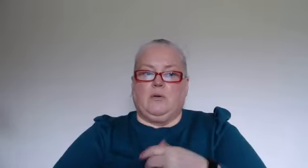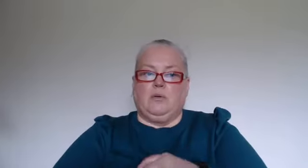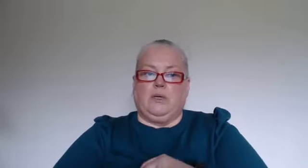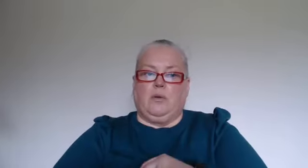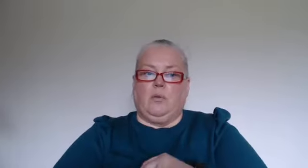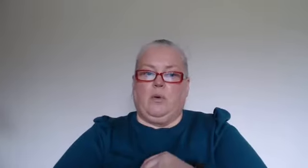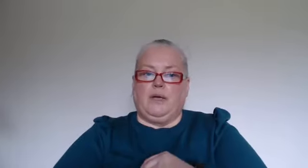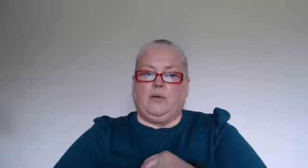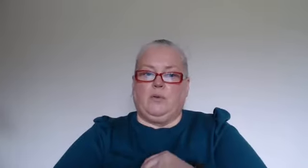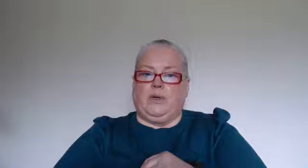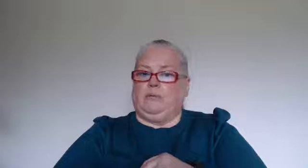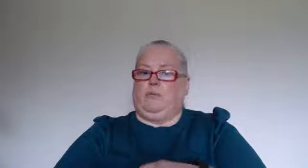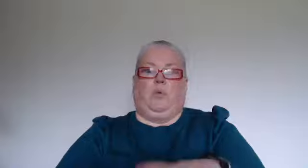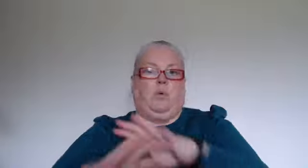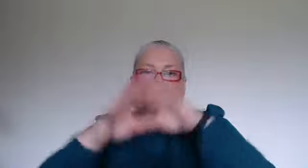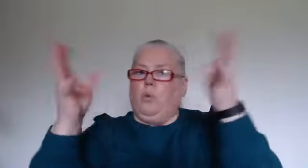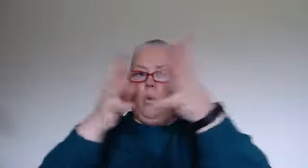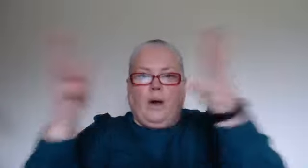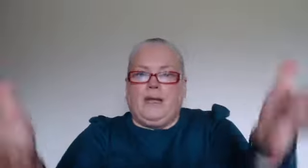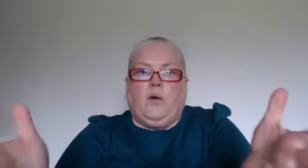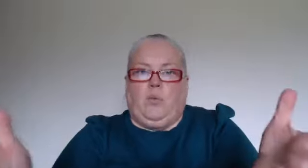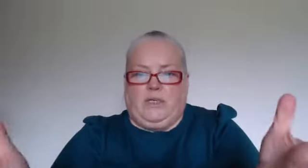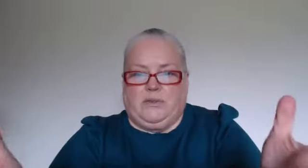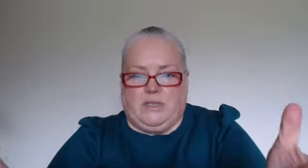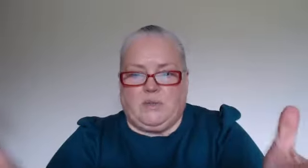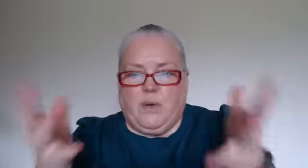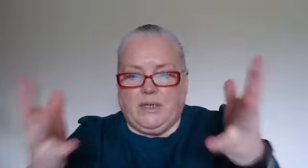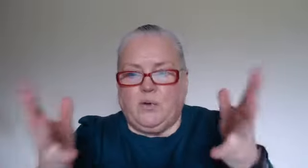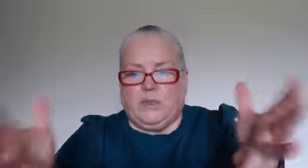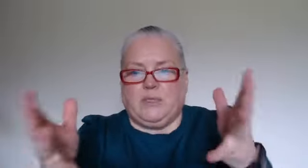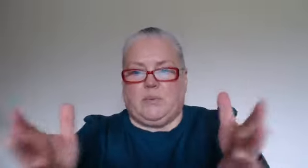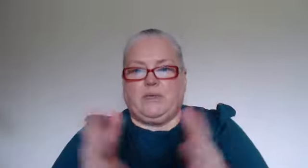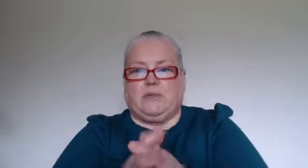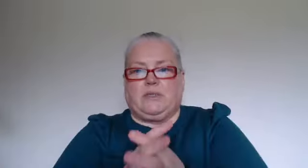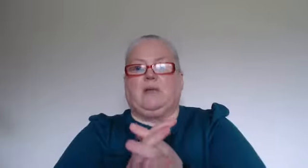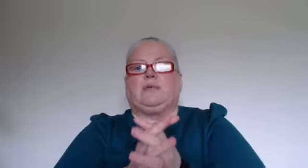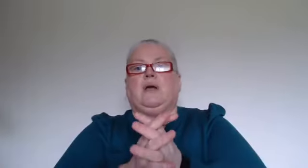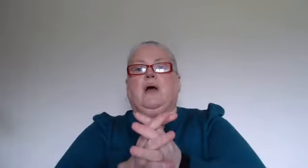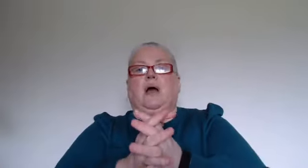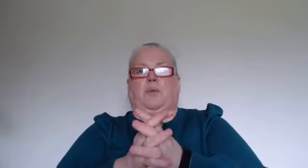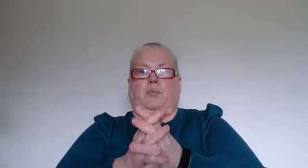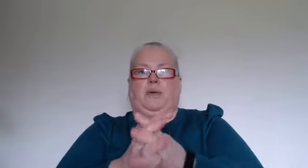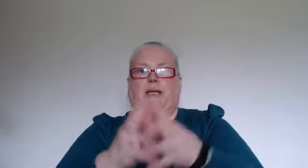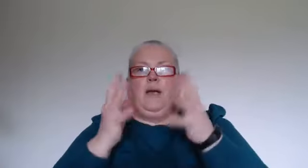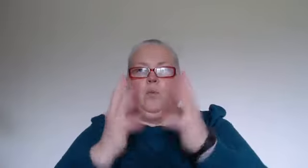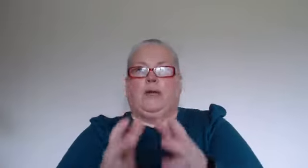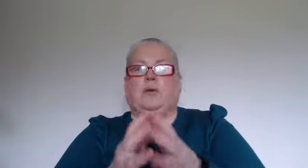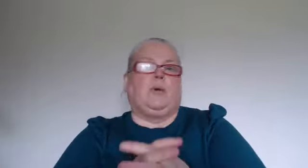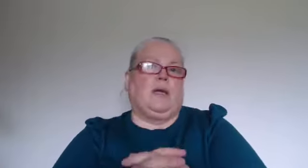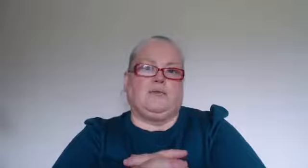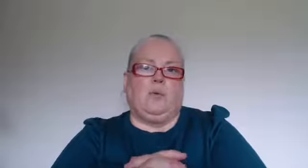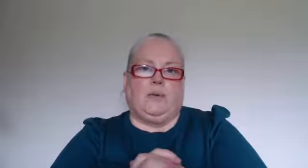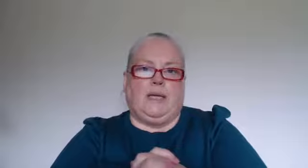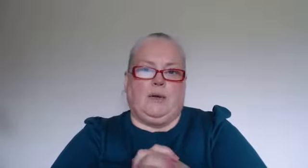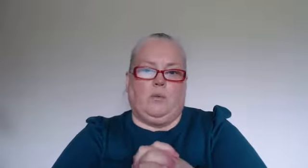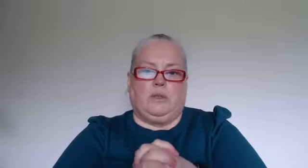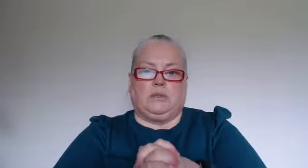So you know why don't we why don't we do this? Why don't we express ourselves appropriately and why don't we ask for what we need and want?